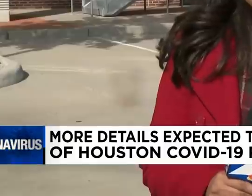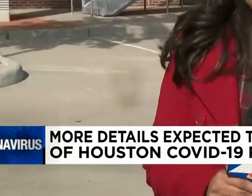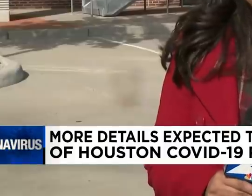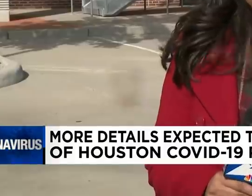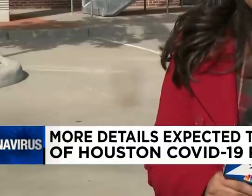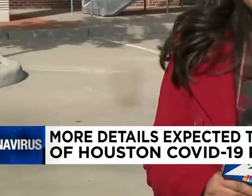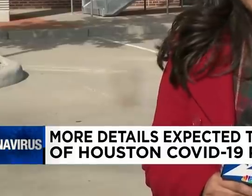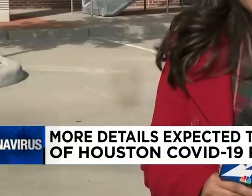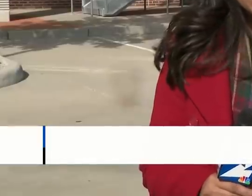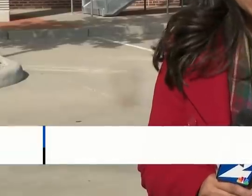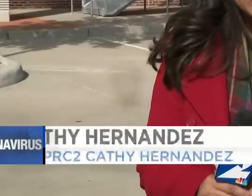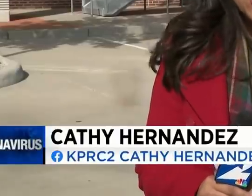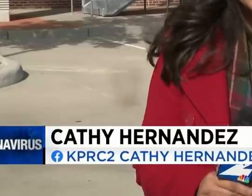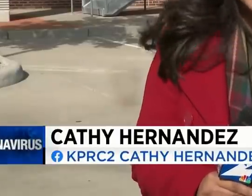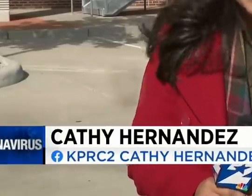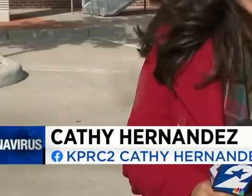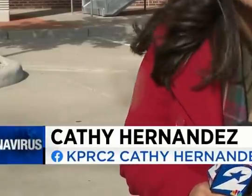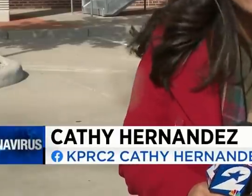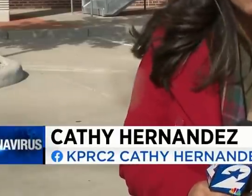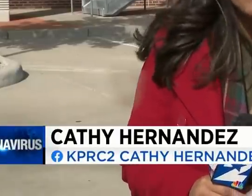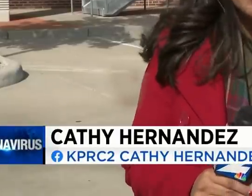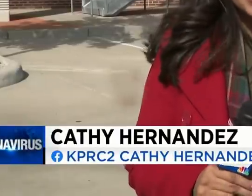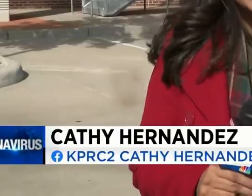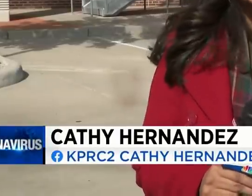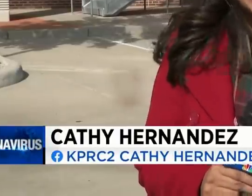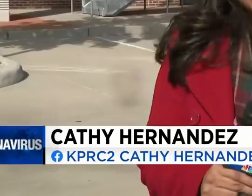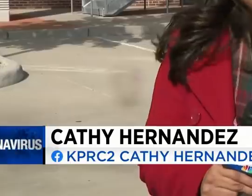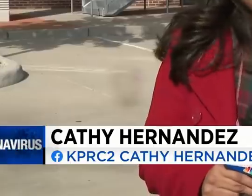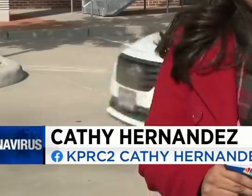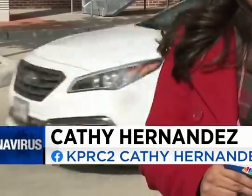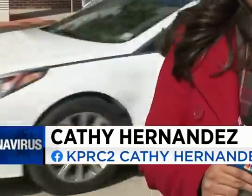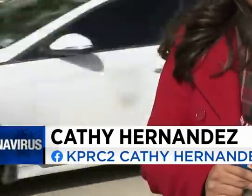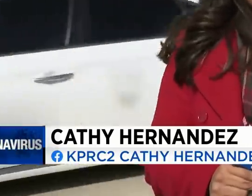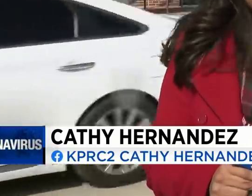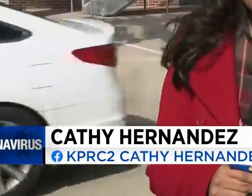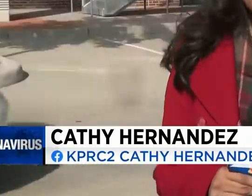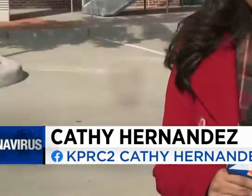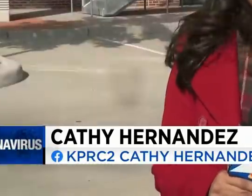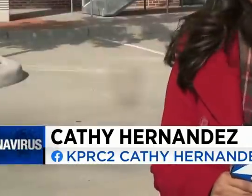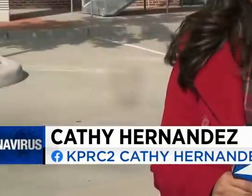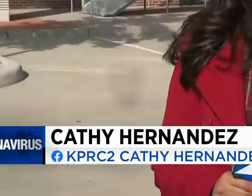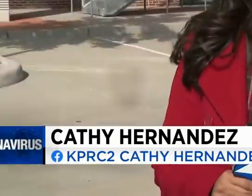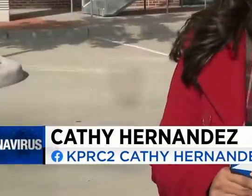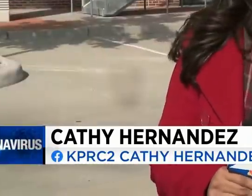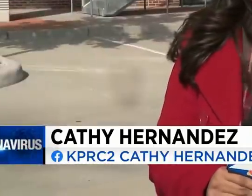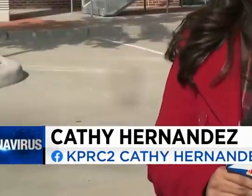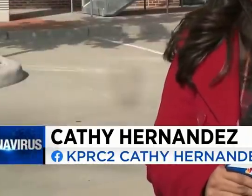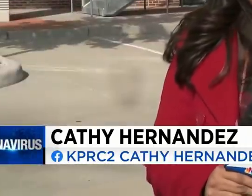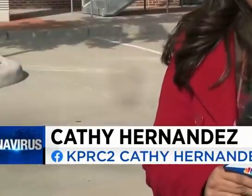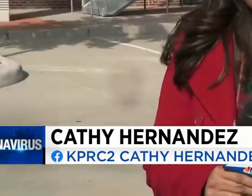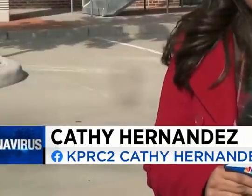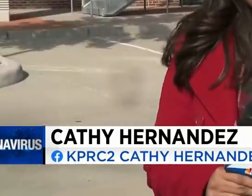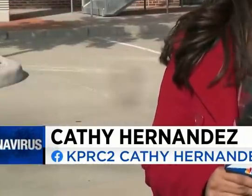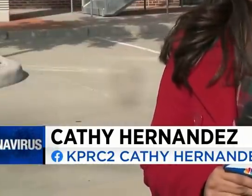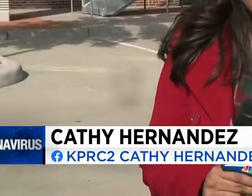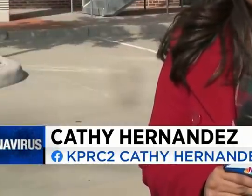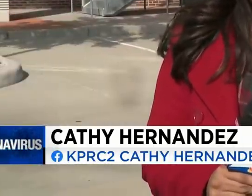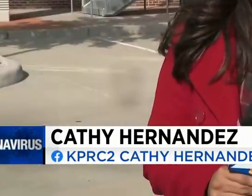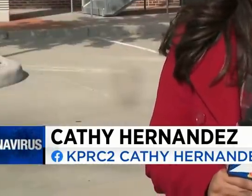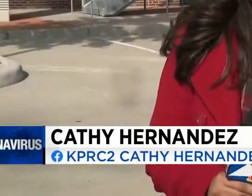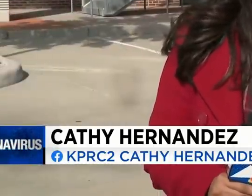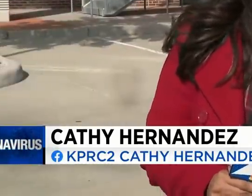Baker Ripley says it'll start contacting eligible families next week. We're putting in second ward Kathy Hernandez, KPRC Channel